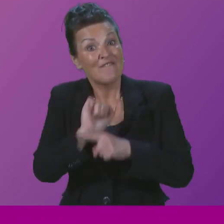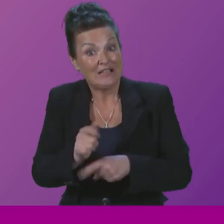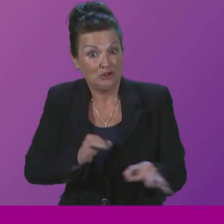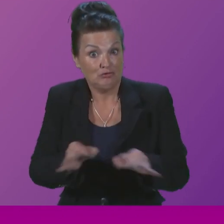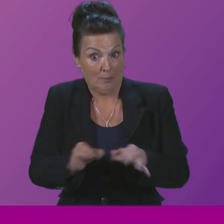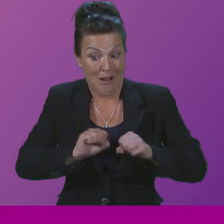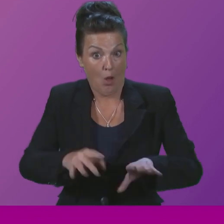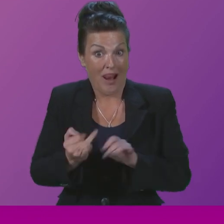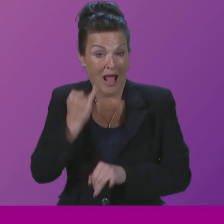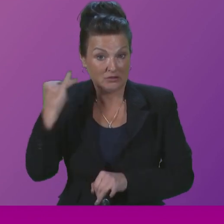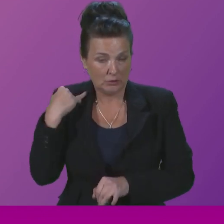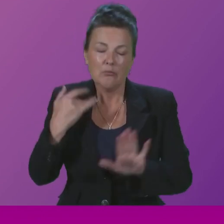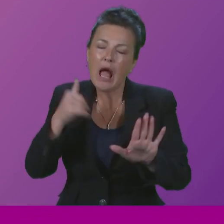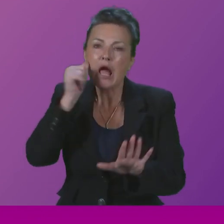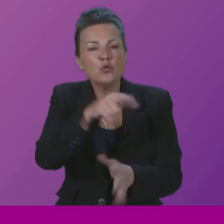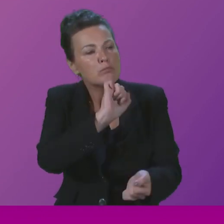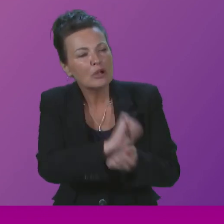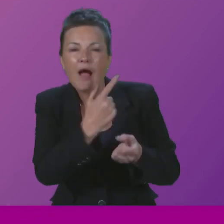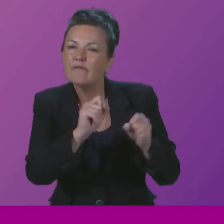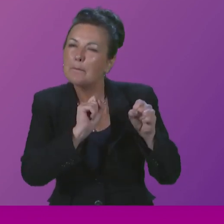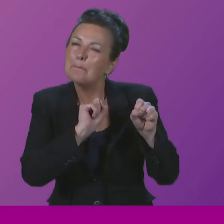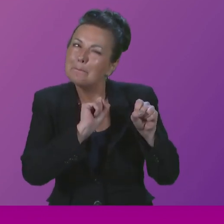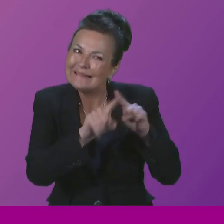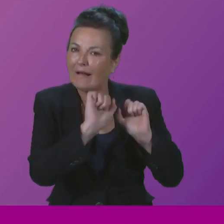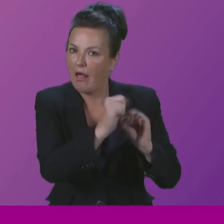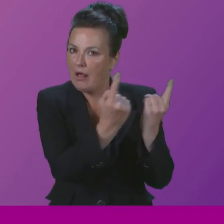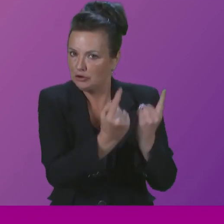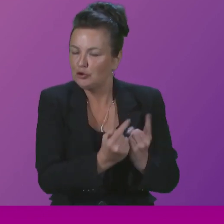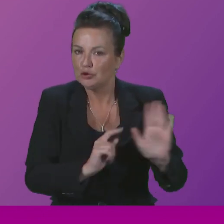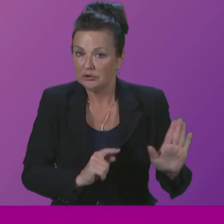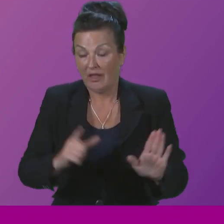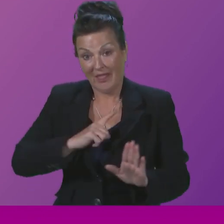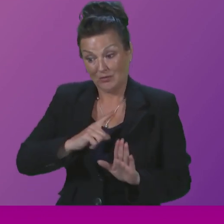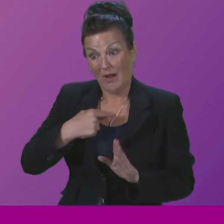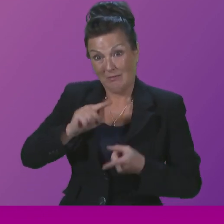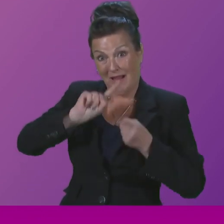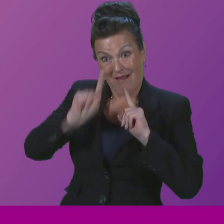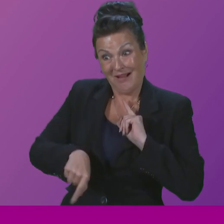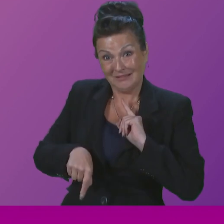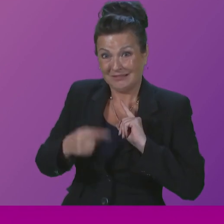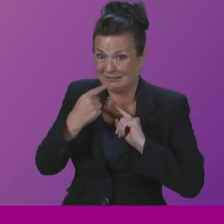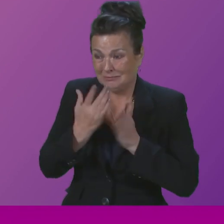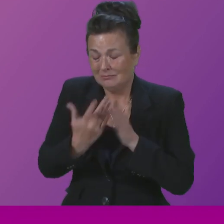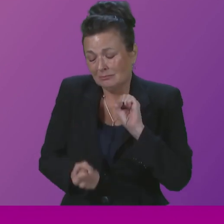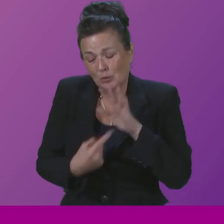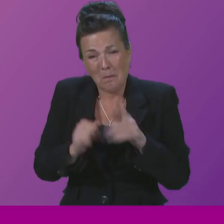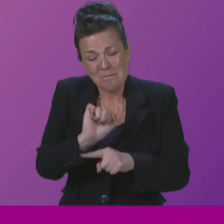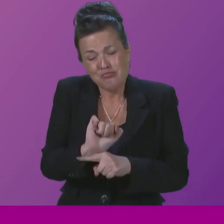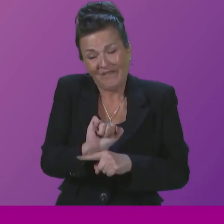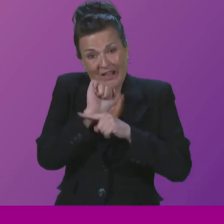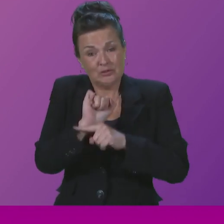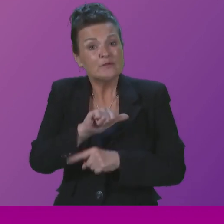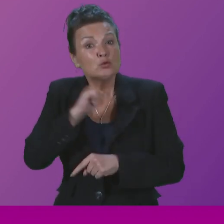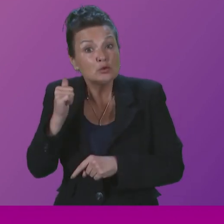issues in prisons, which is why the work that I set out in my original answer is so important. The prevention of suicide